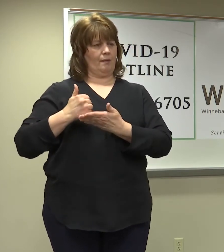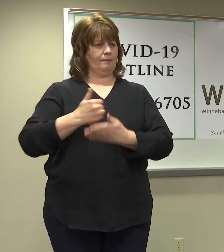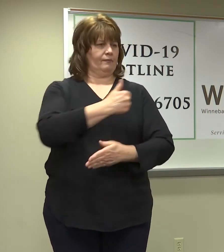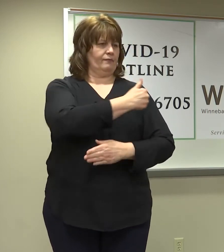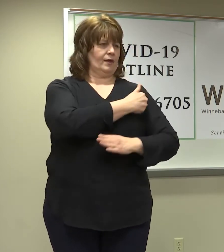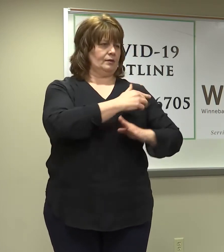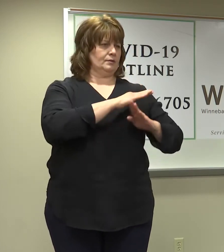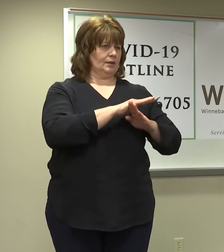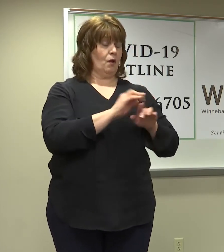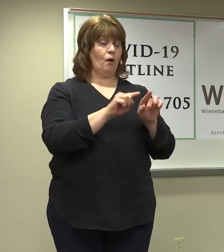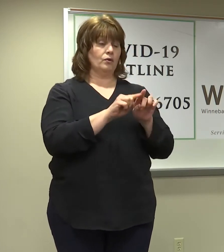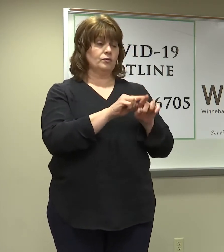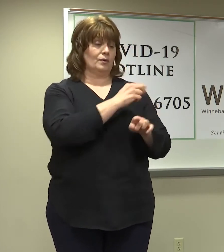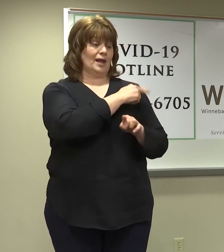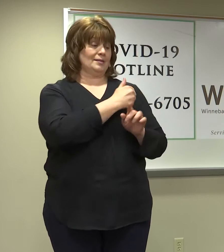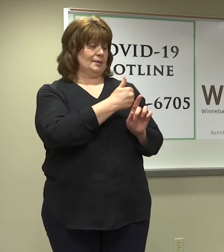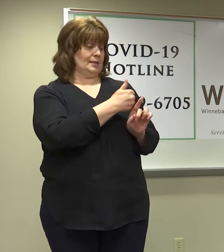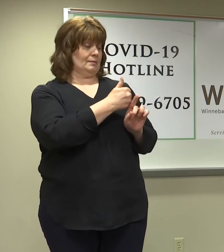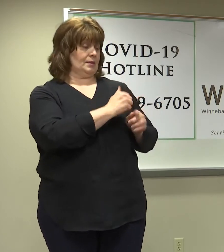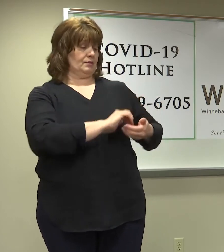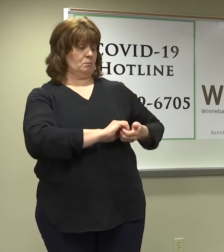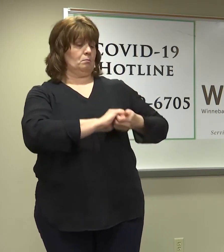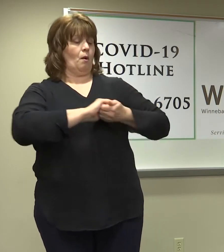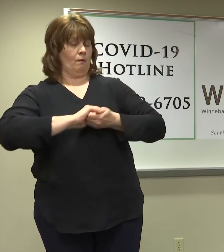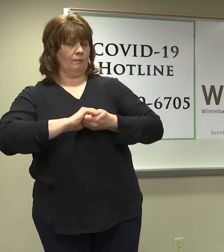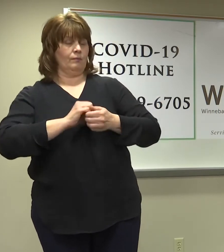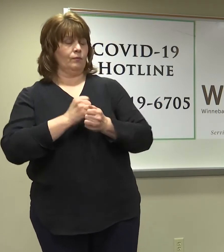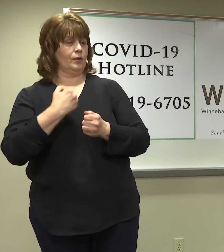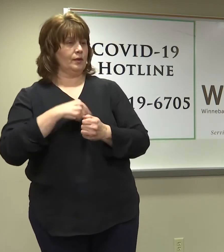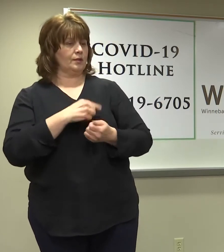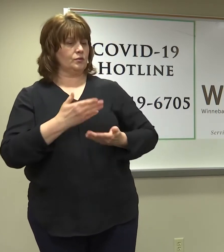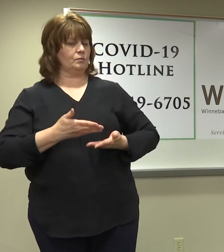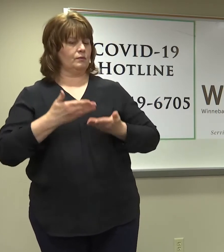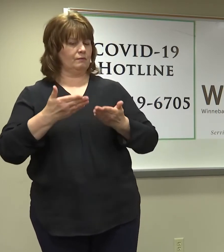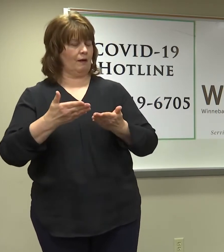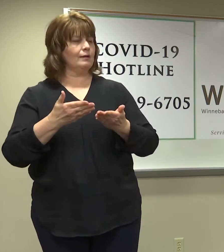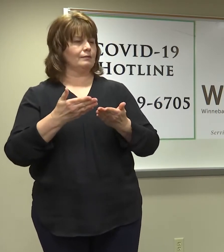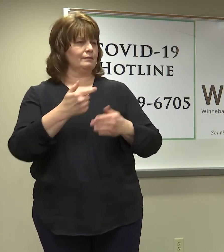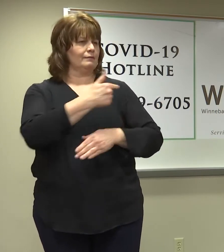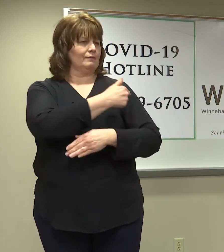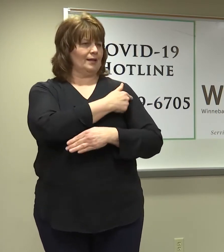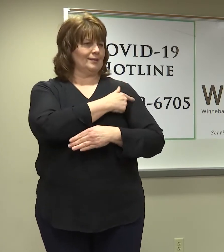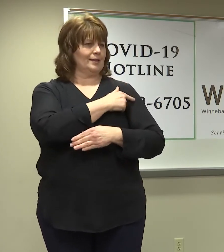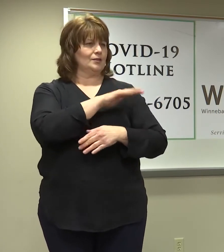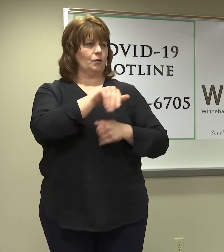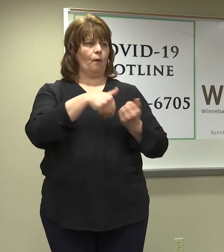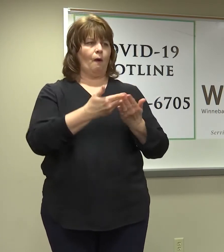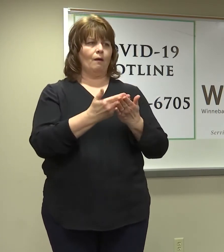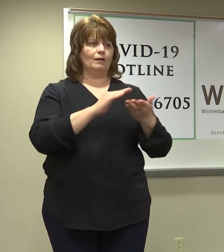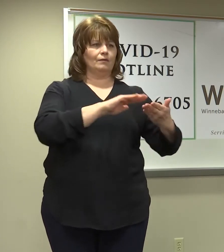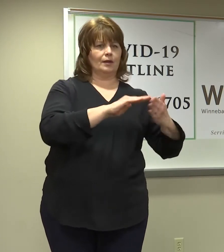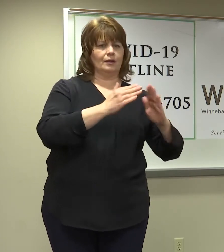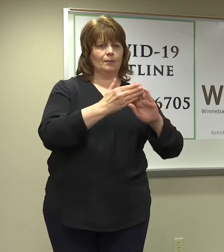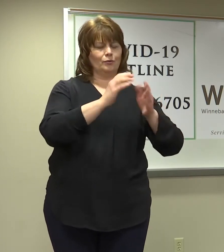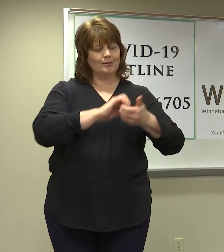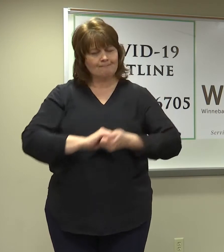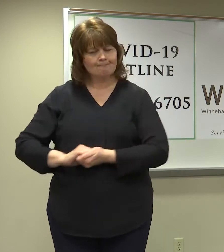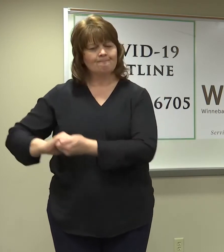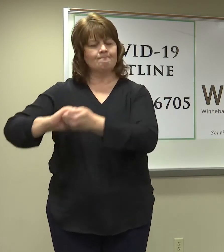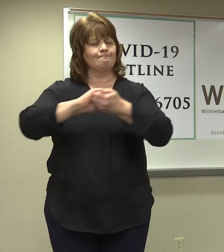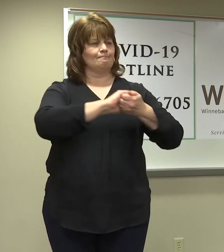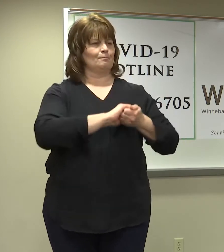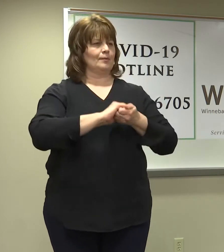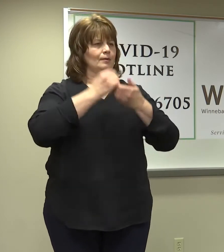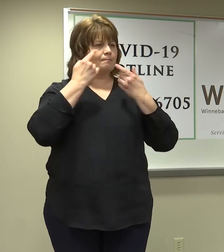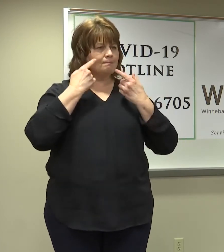who have been the sites of these locations and vaccination centers. It has been a total collective community collaboration to get this done.